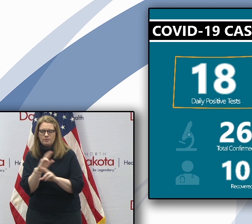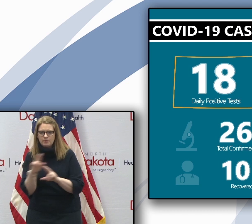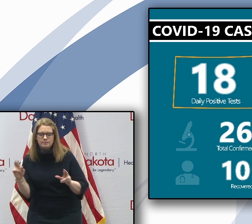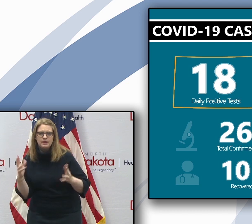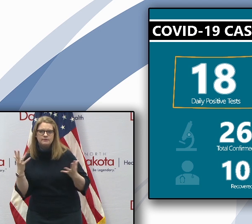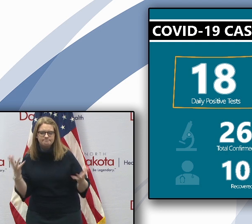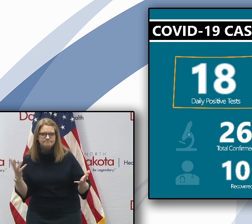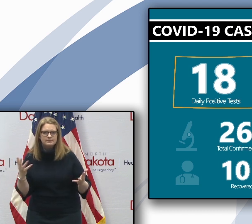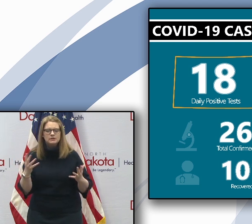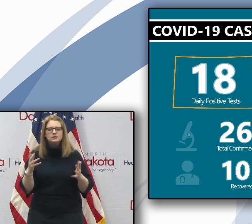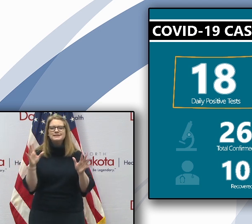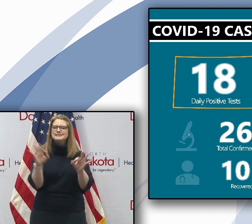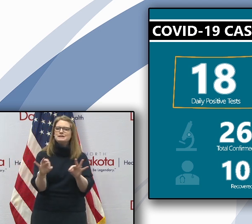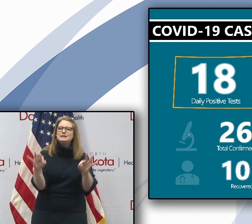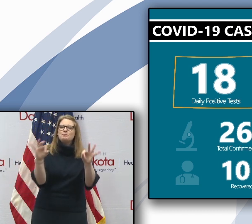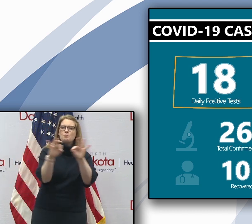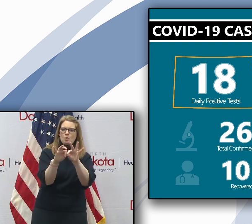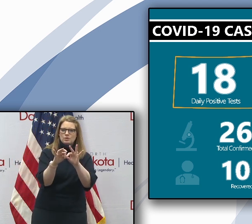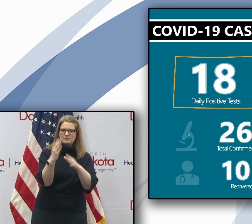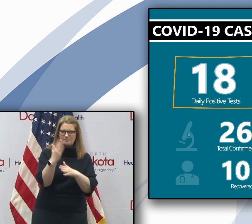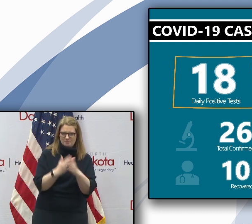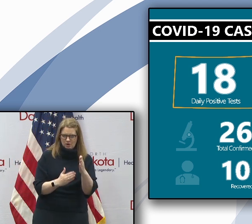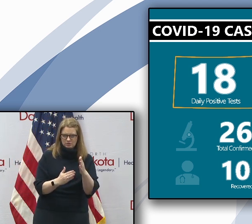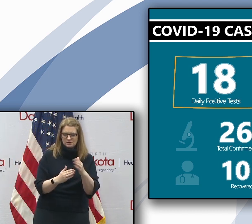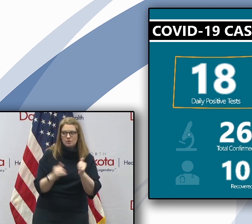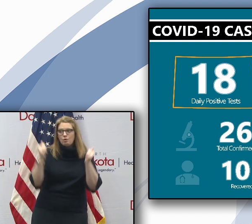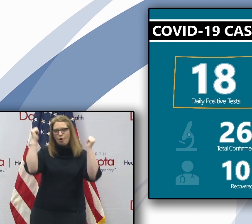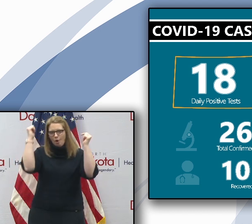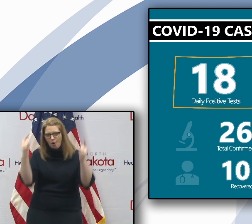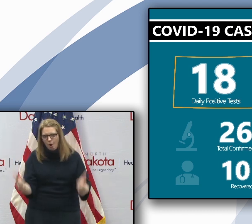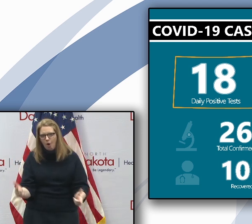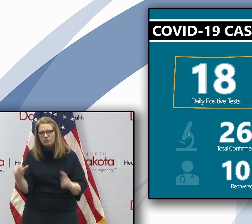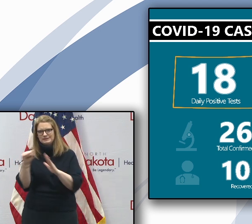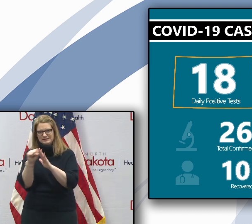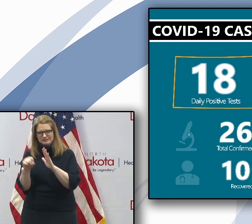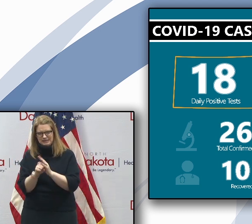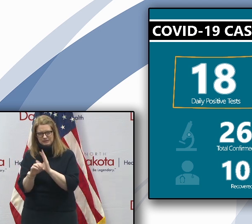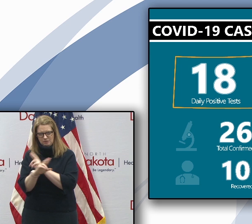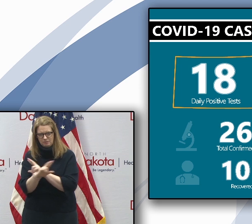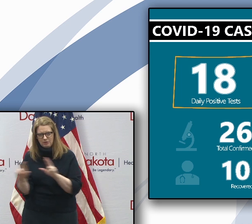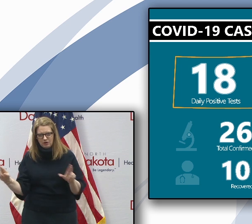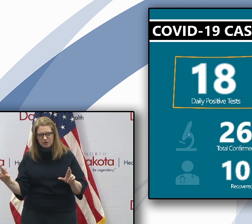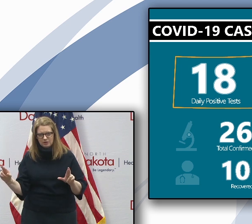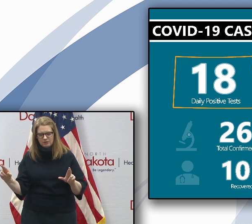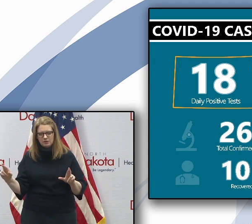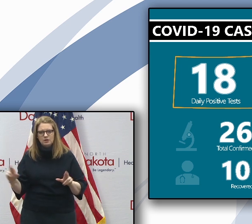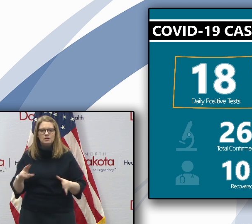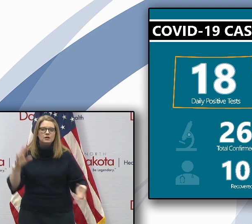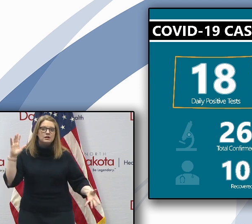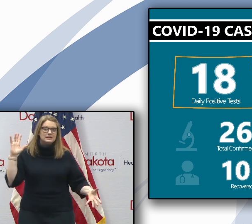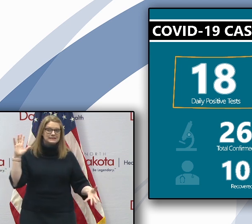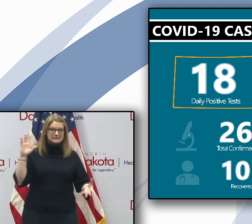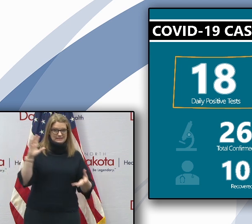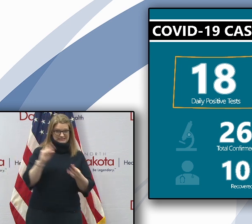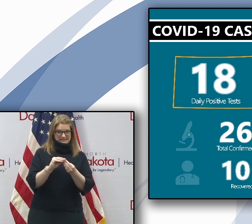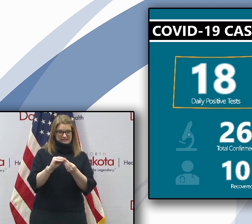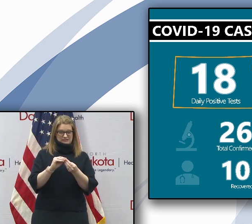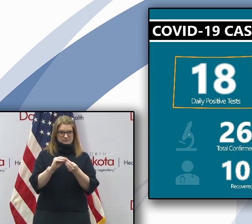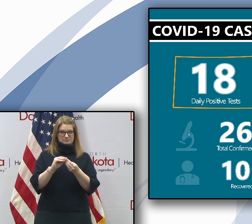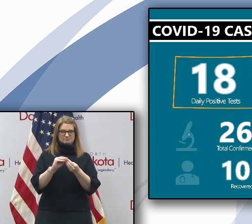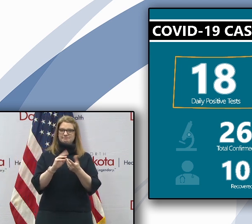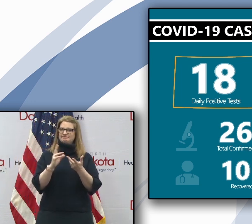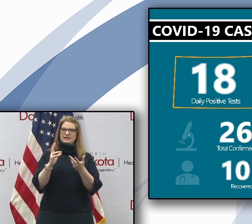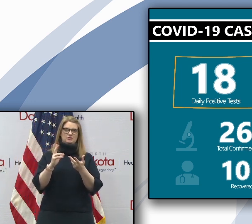of all the things that we're doing and what every state is doing is trying to make sure that the sum total of all of the business